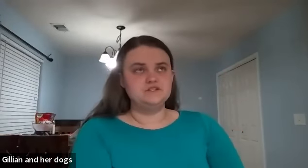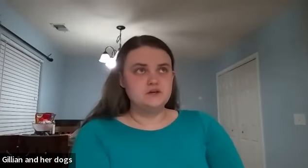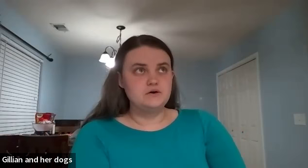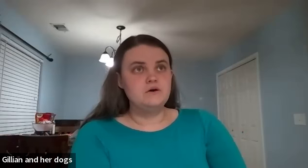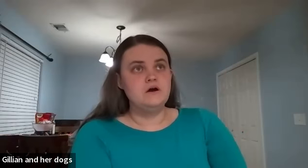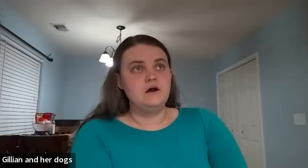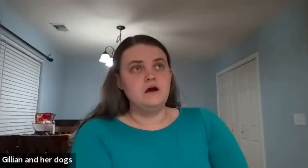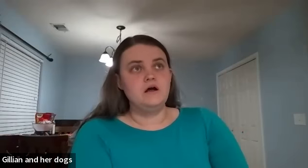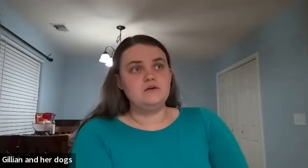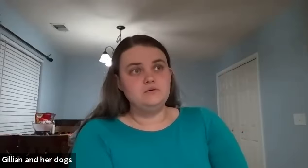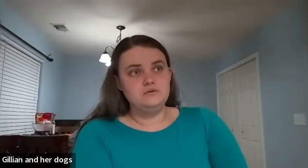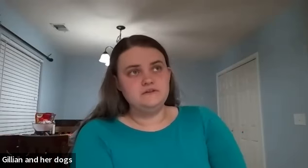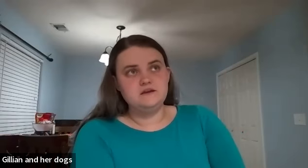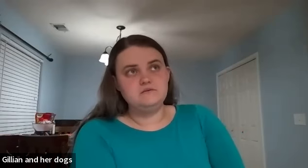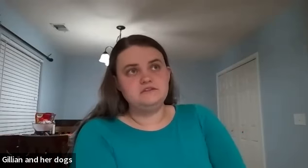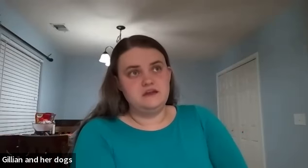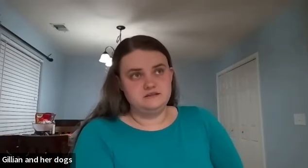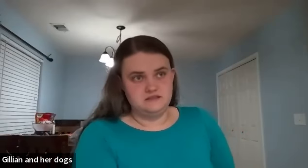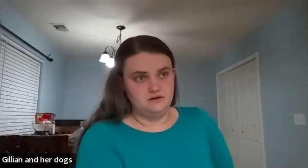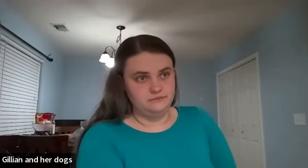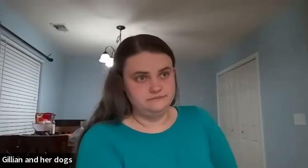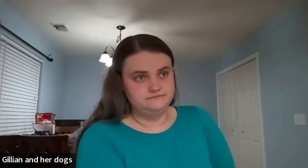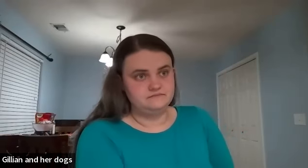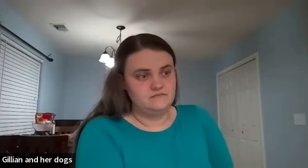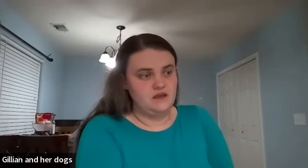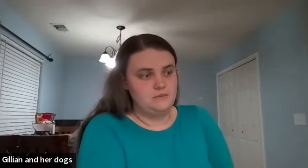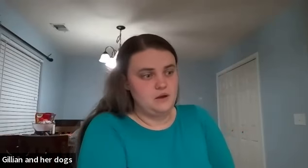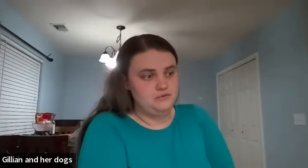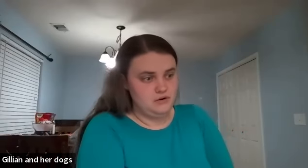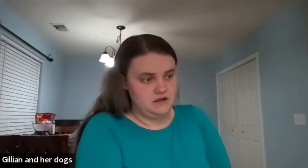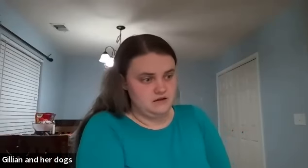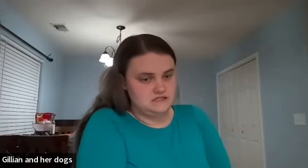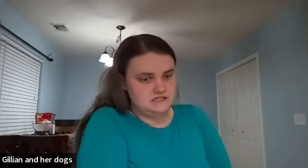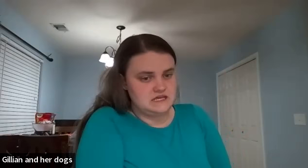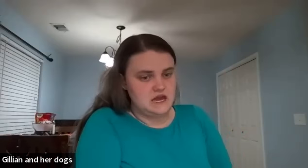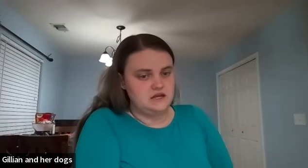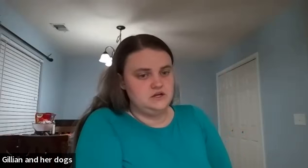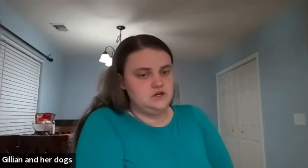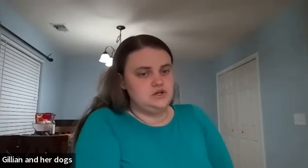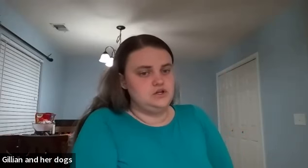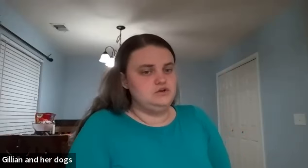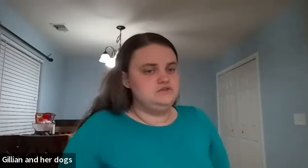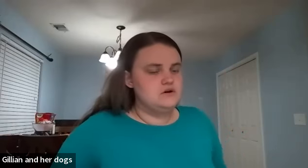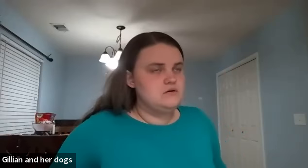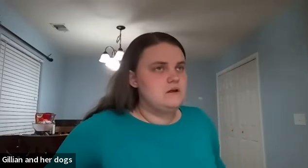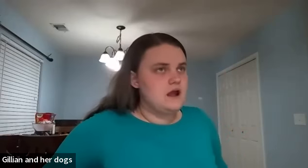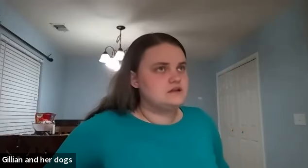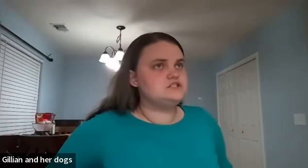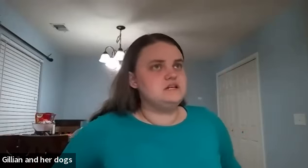so the cool thing with asl about pronouns is that you don't actually